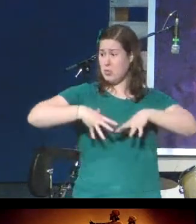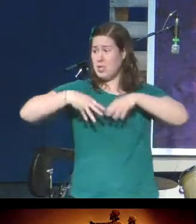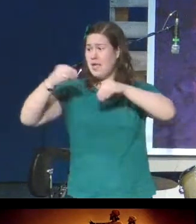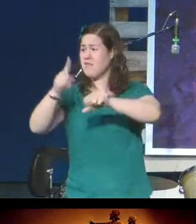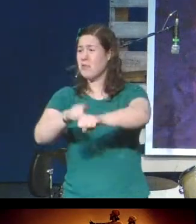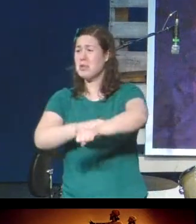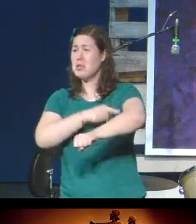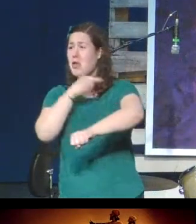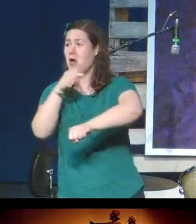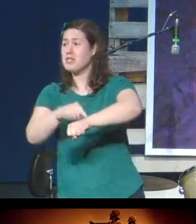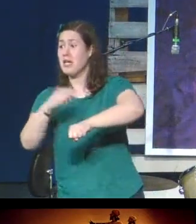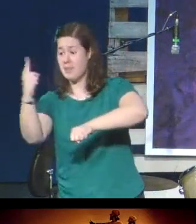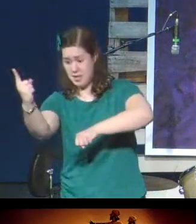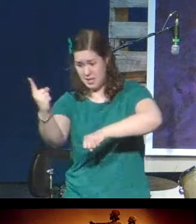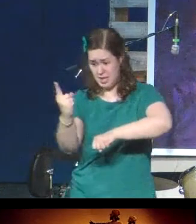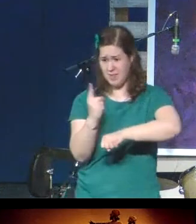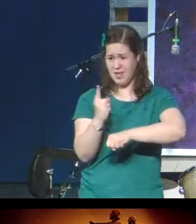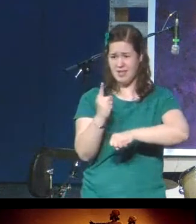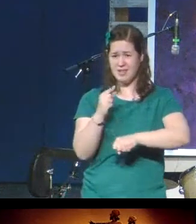suddenly felt different.